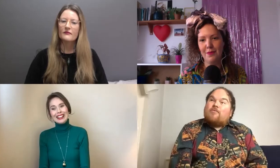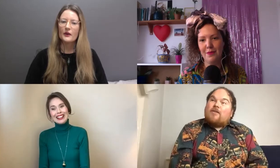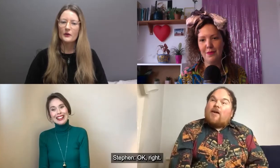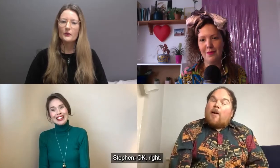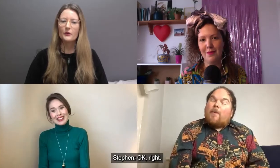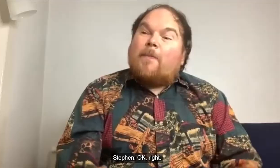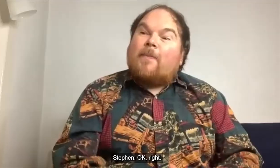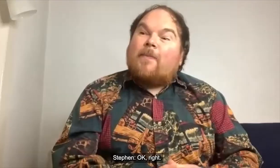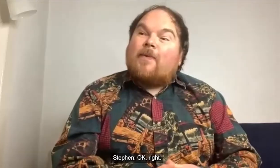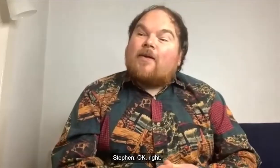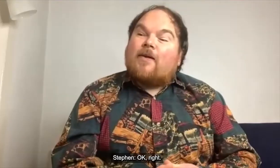okay right